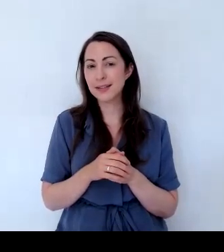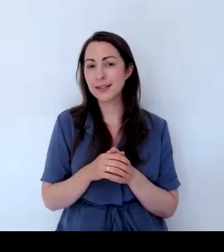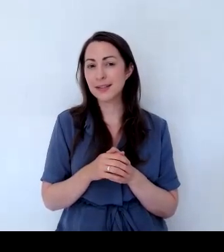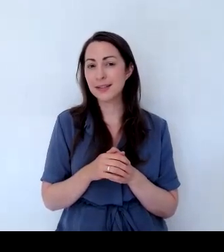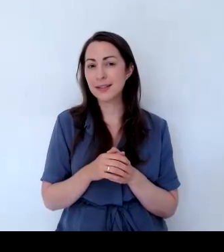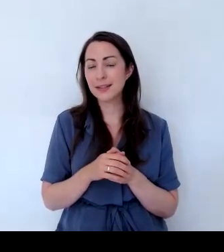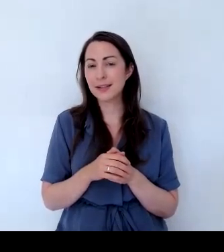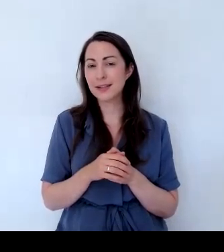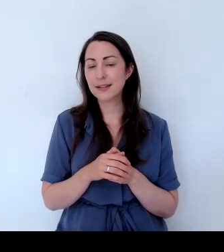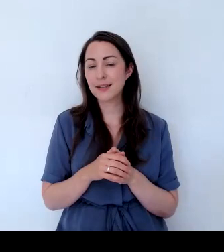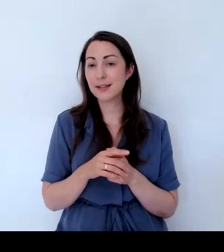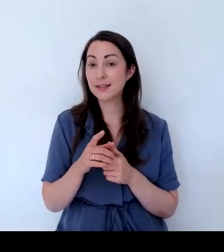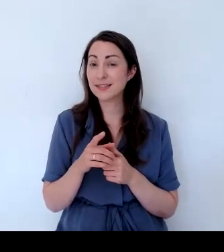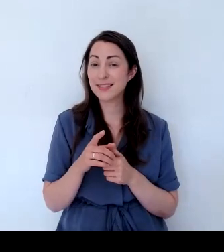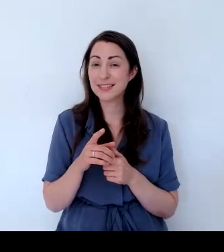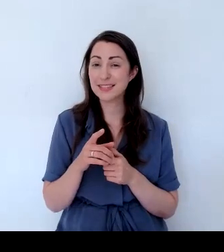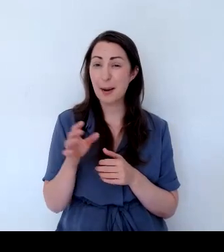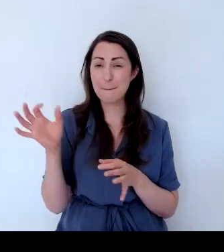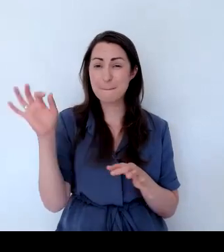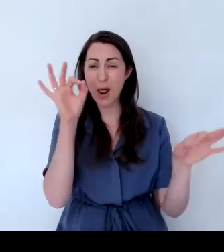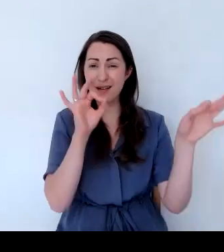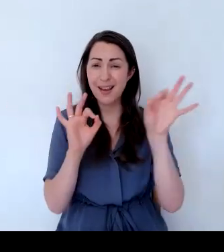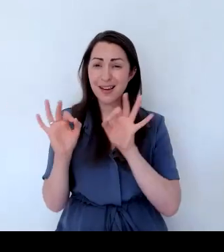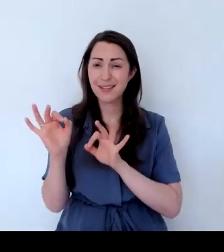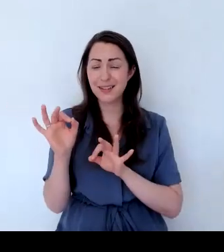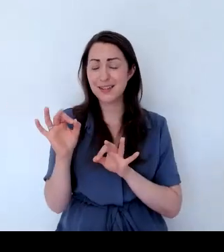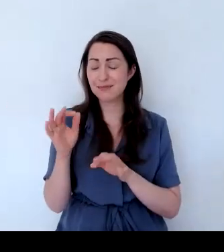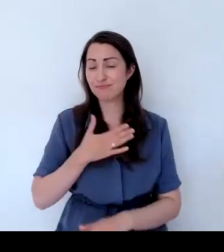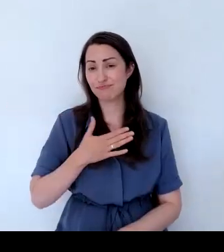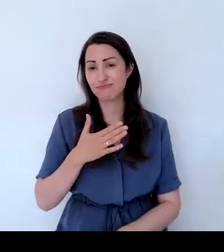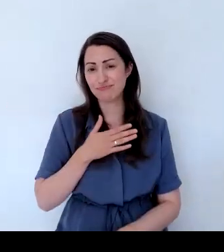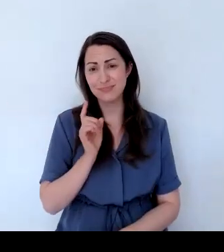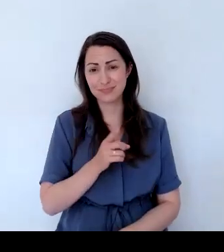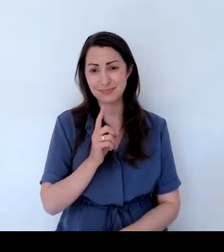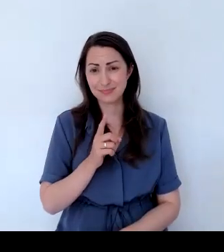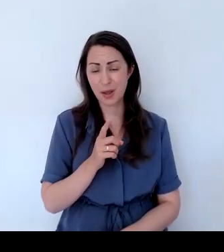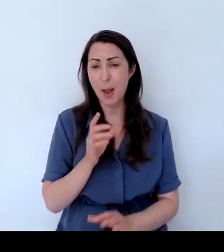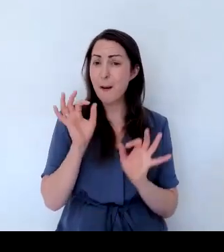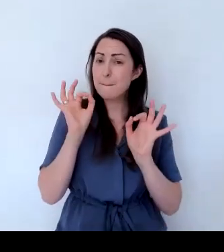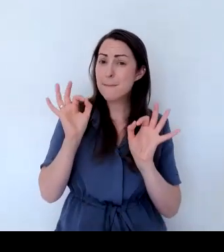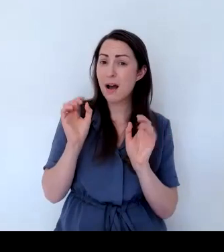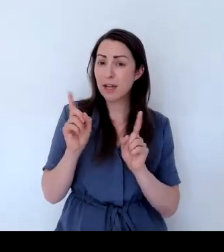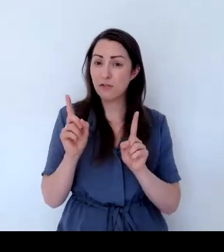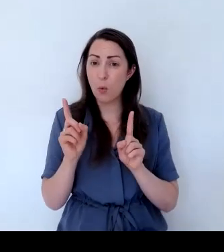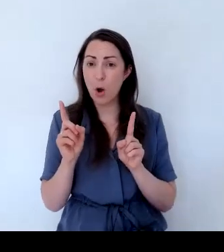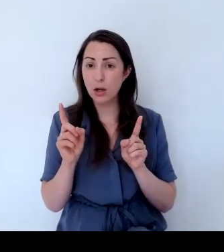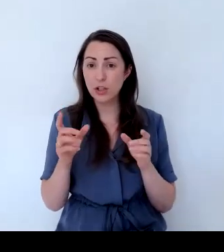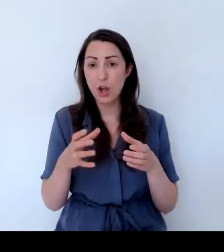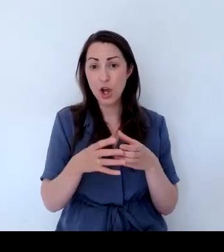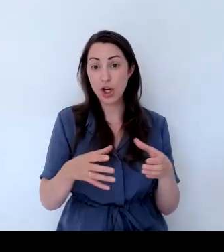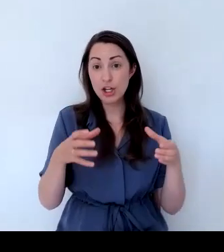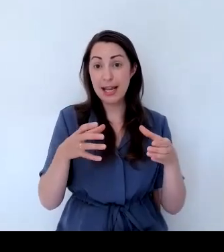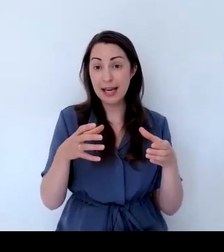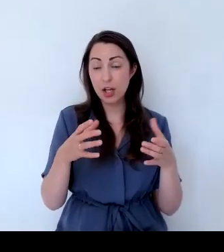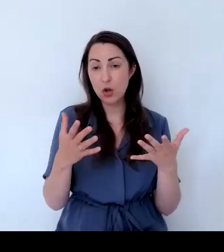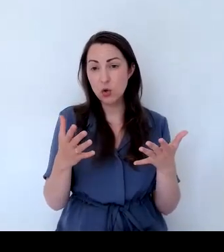is just as attractive to the pollinators. So it's ideal for containers and for small spaces.